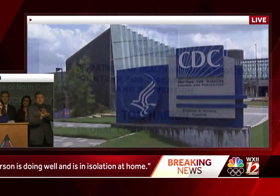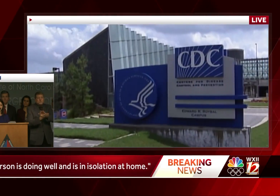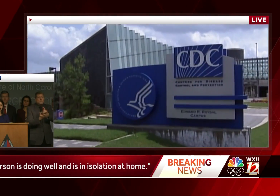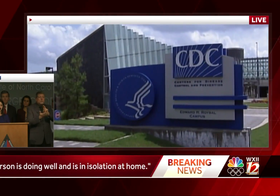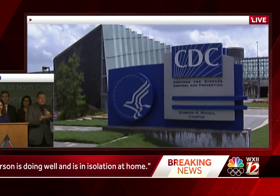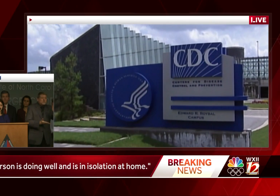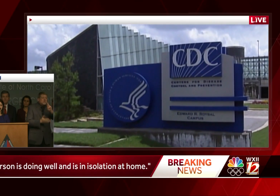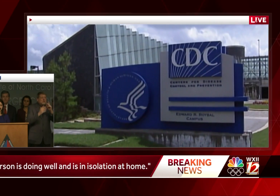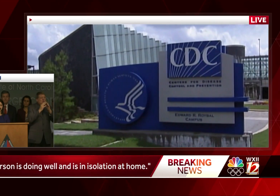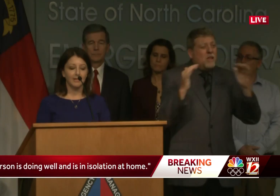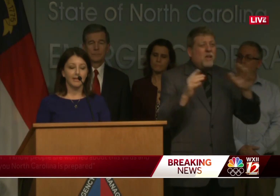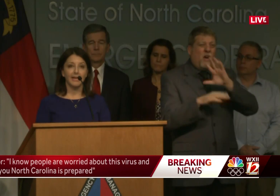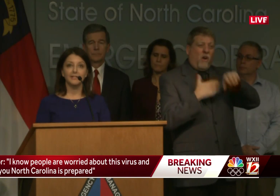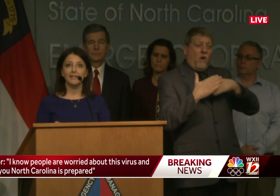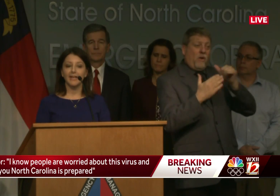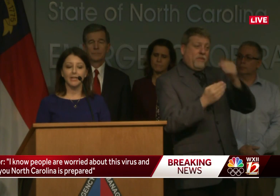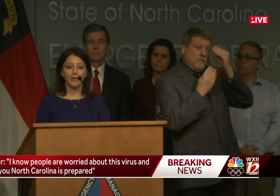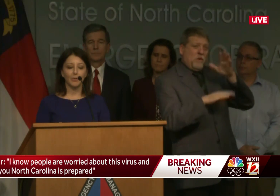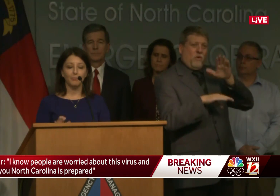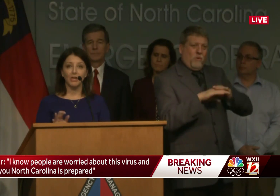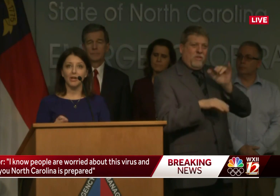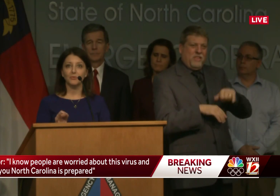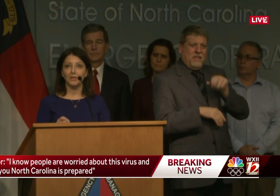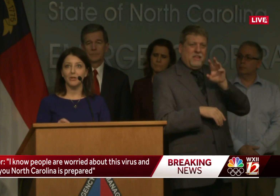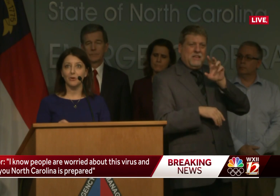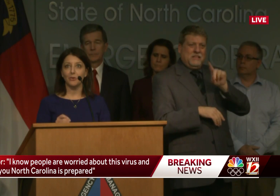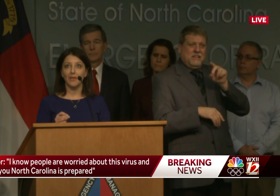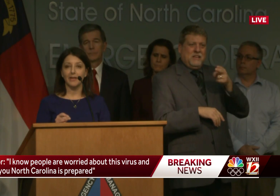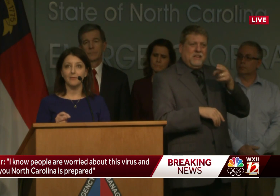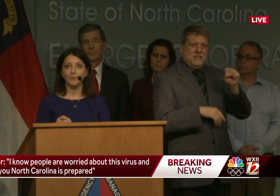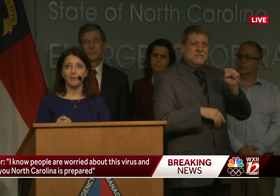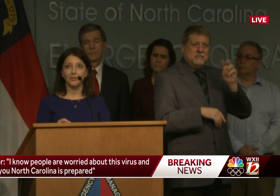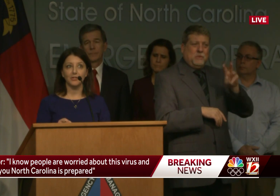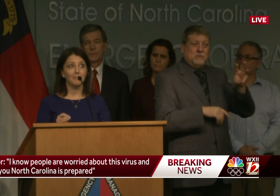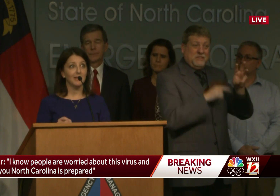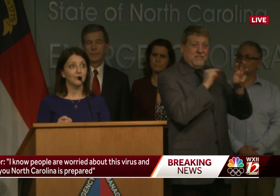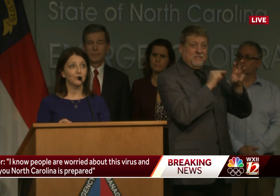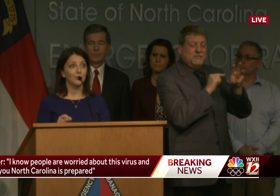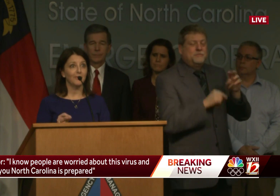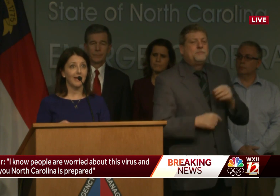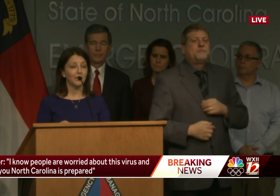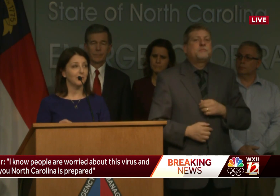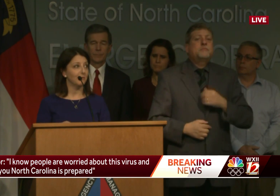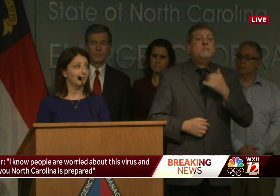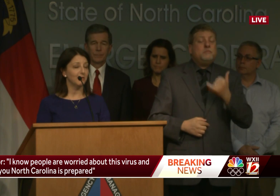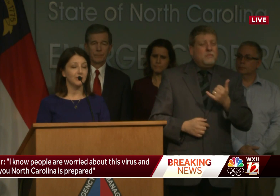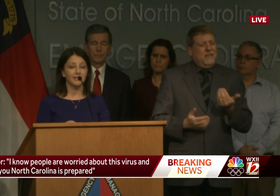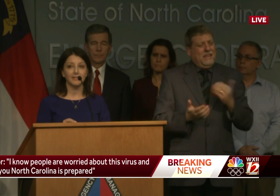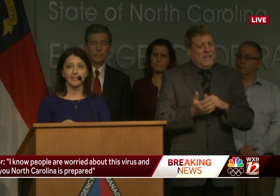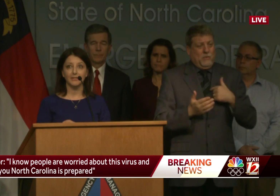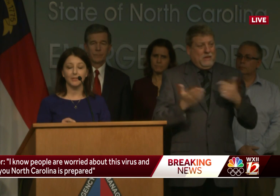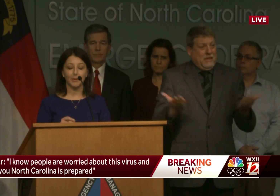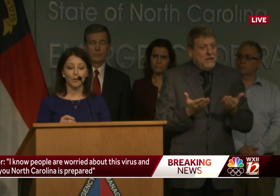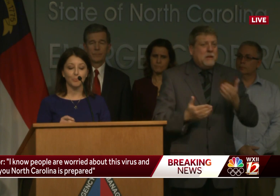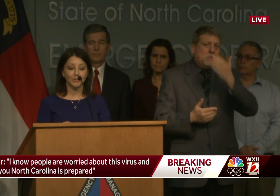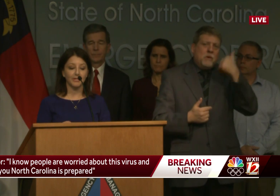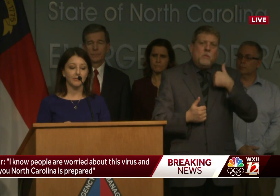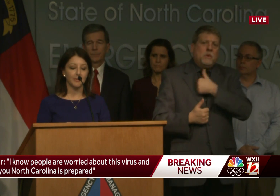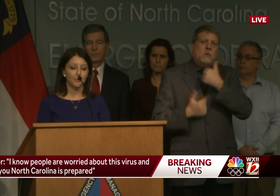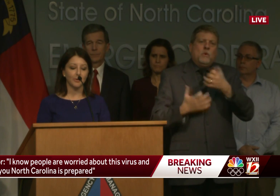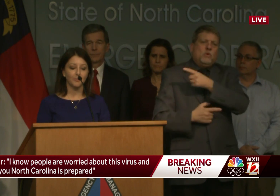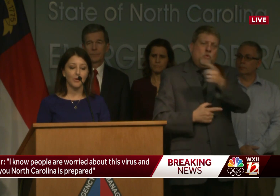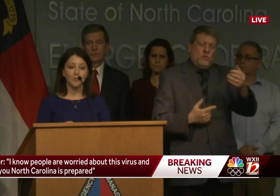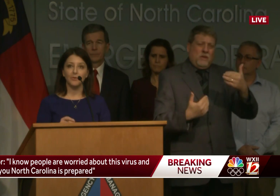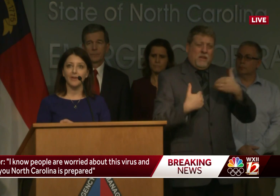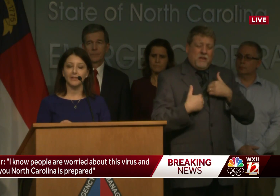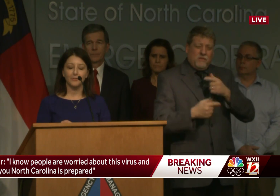website the Governor mentioned. And today, because we know that information and making sure you have accurate information is particularly